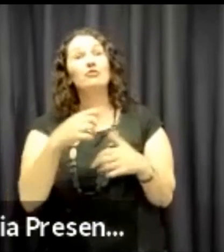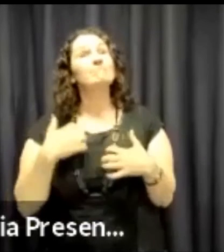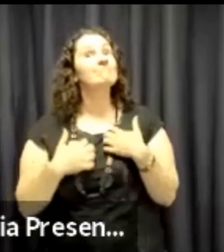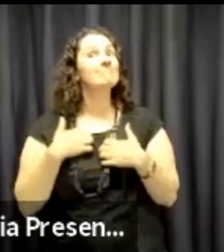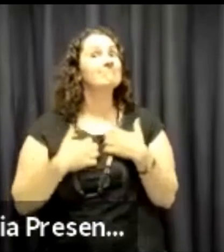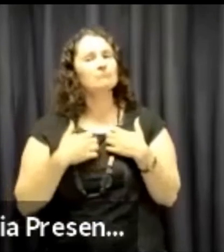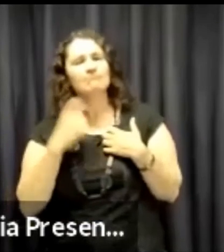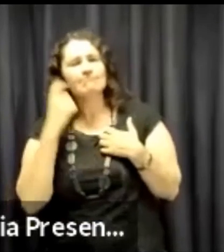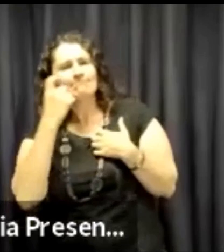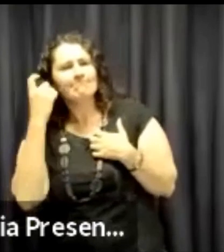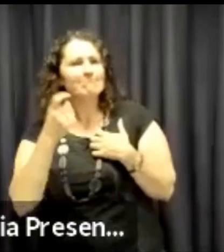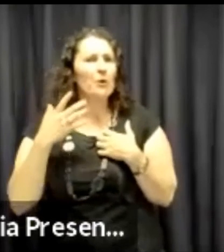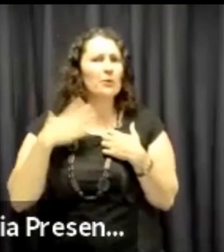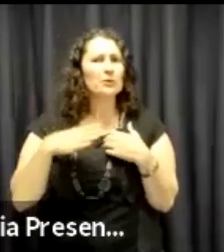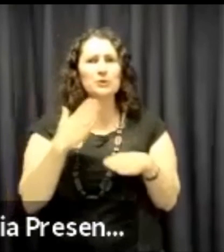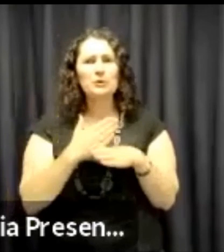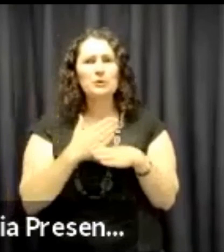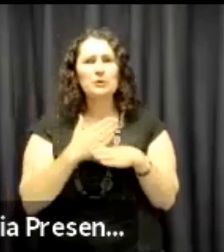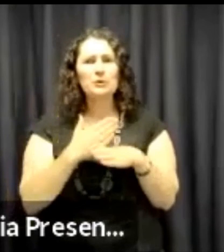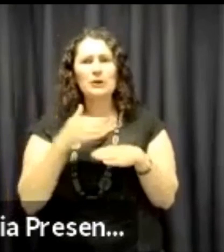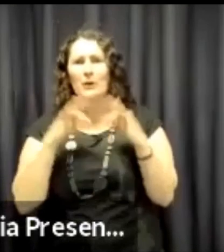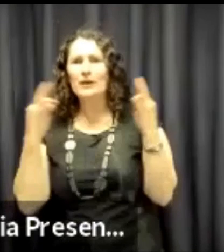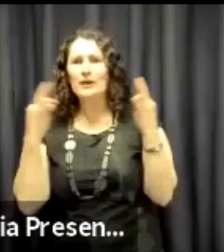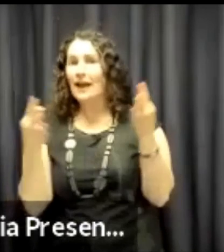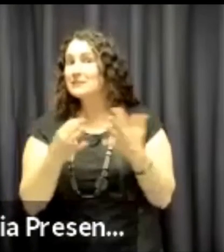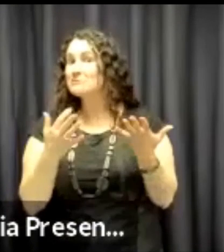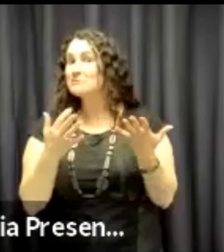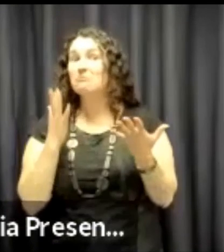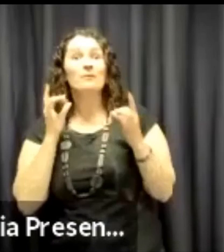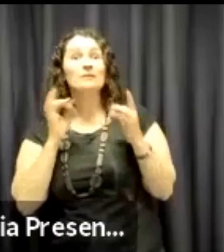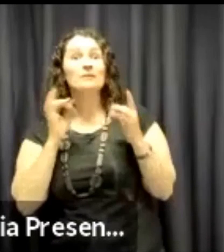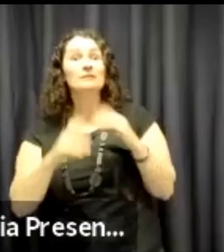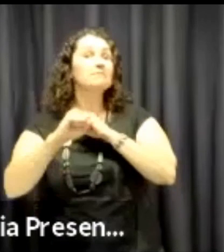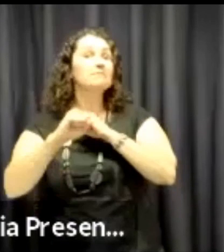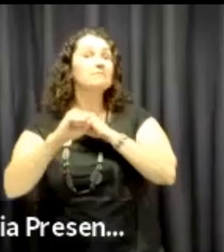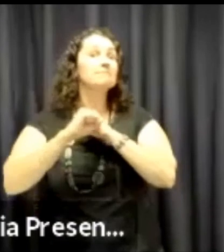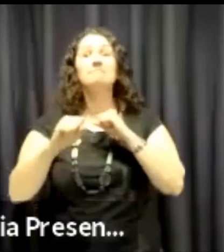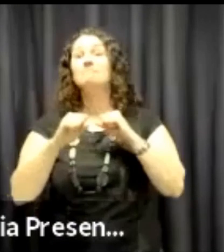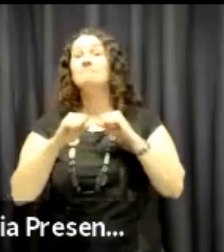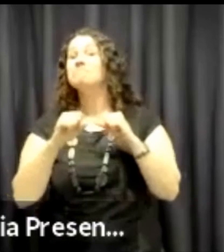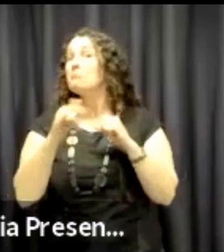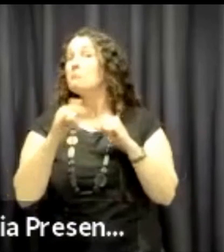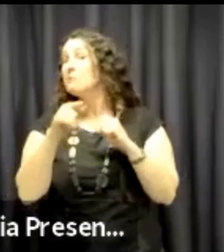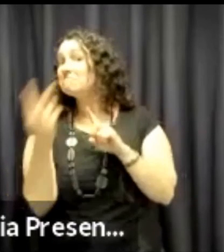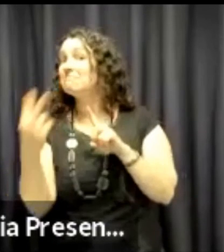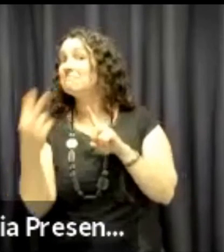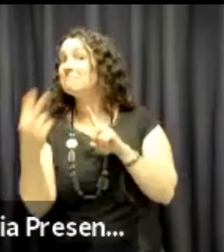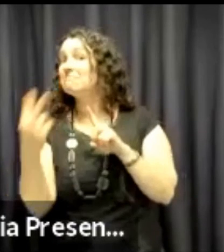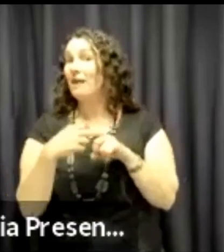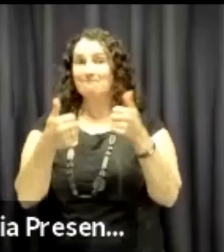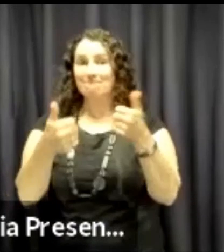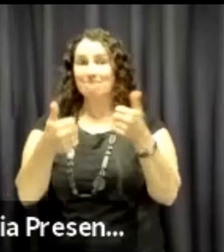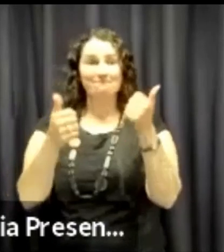replace me in this role. So if you're keen and interested and you'd like to work with the organisation, what we do... you